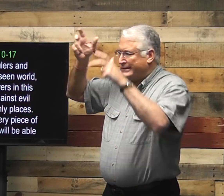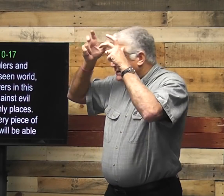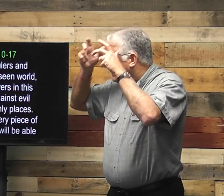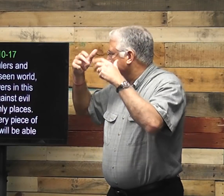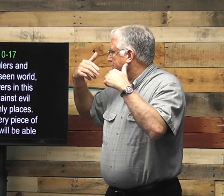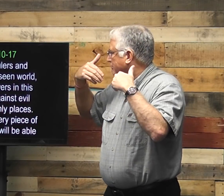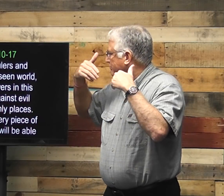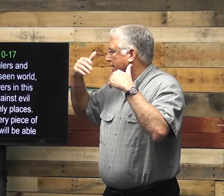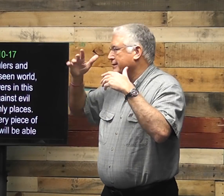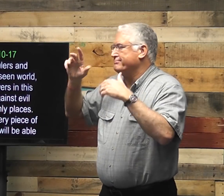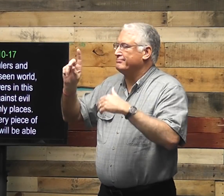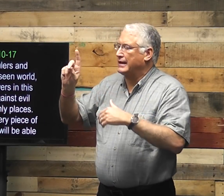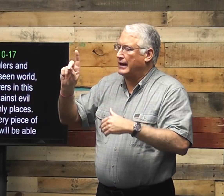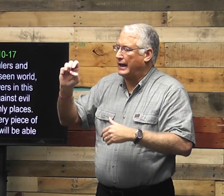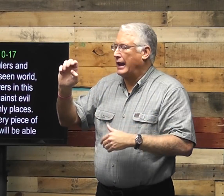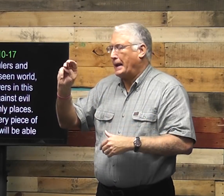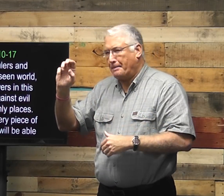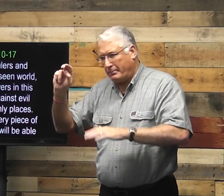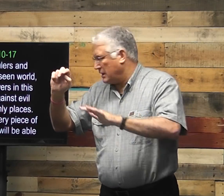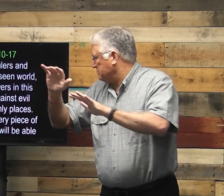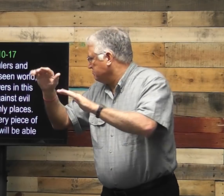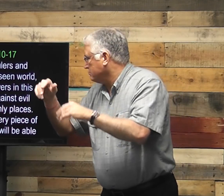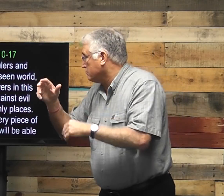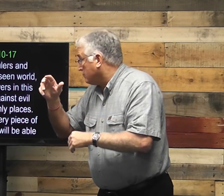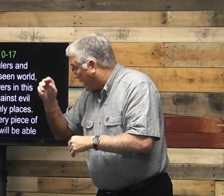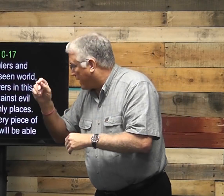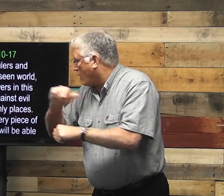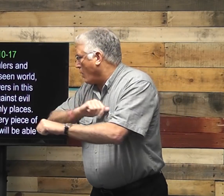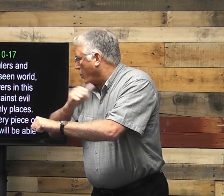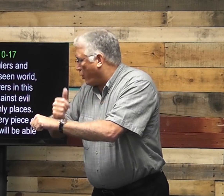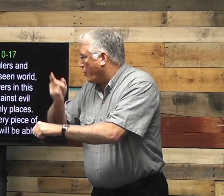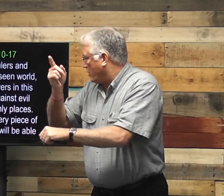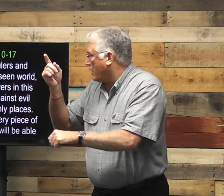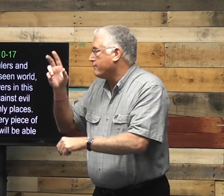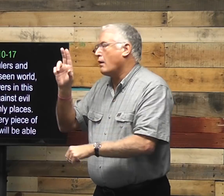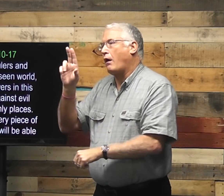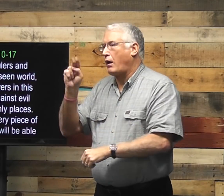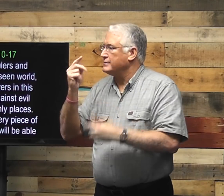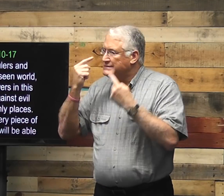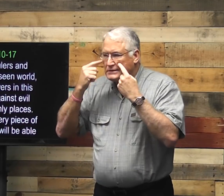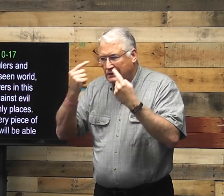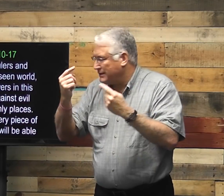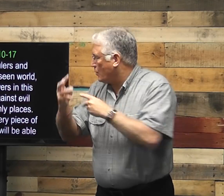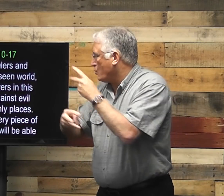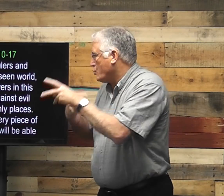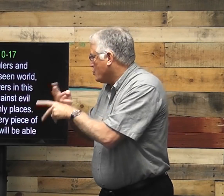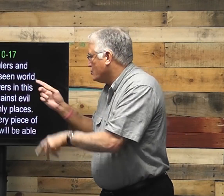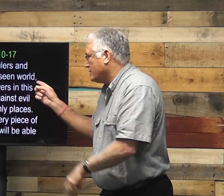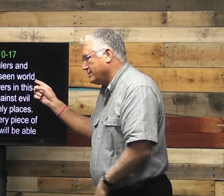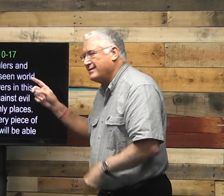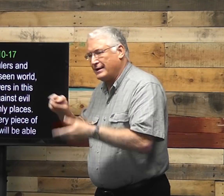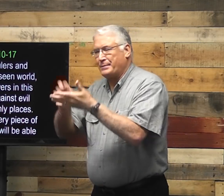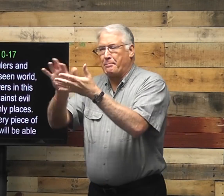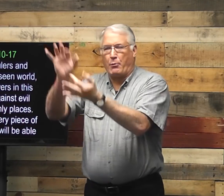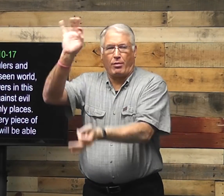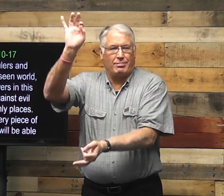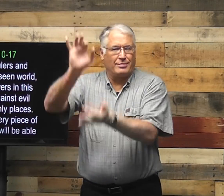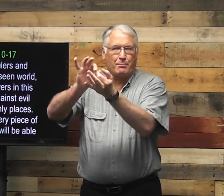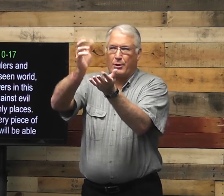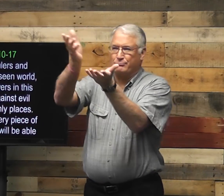Satan, demons, and authorities of the unseen world, meaning the